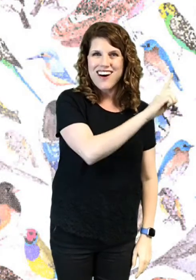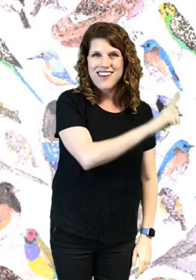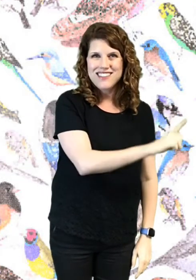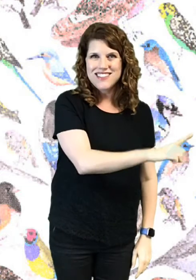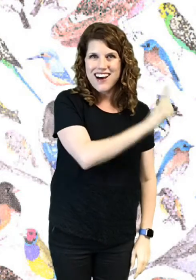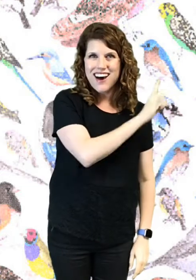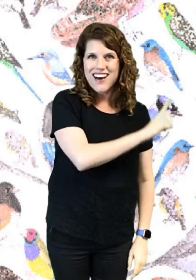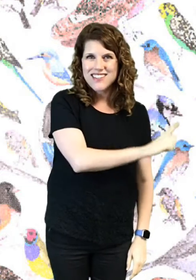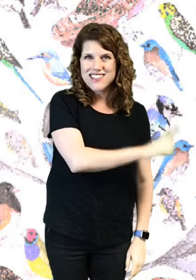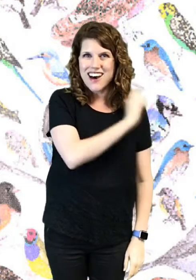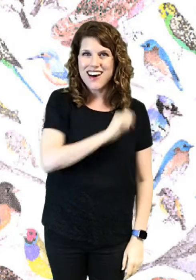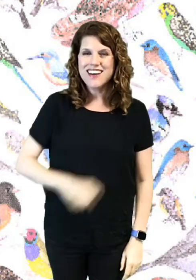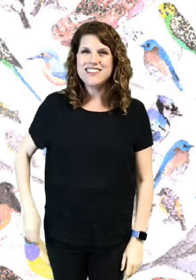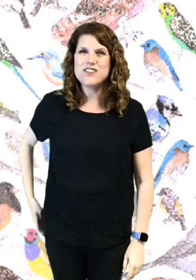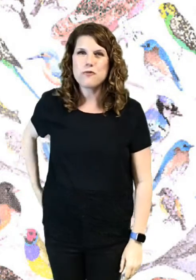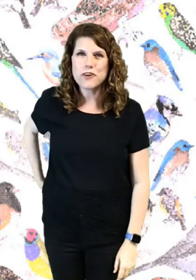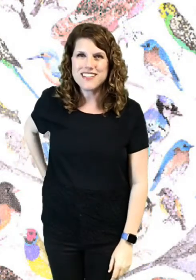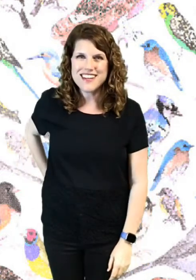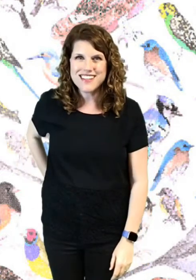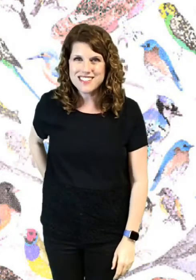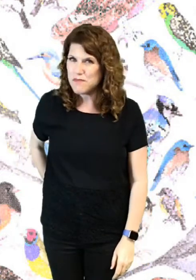-ta. Don't forget to hit submit!